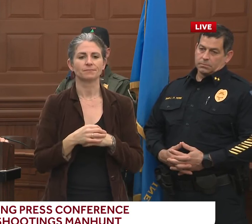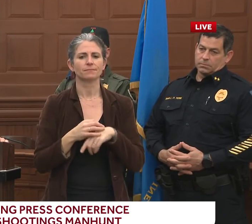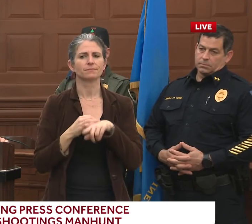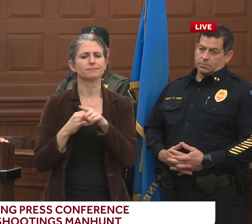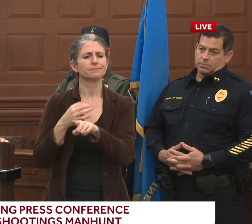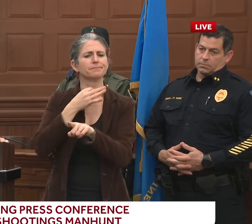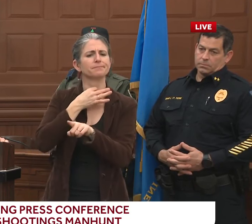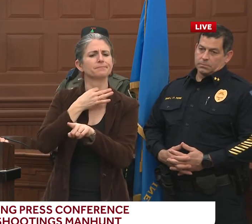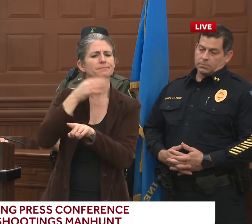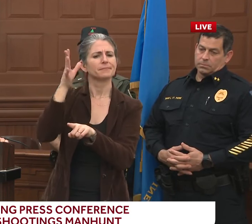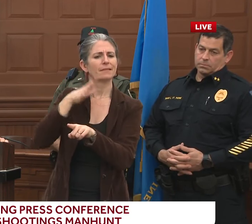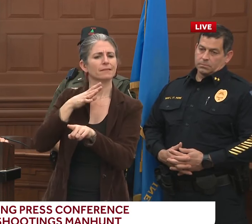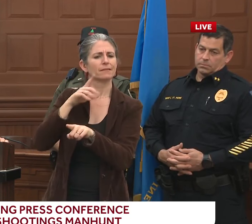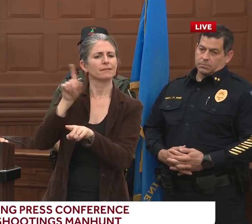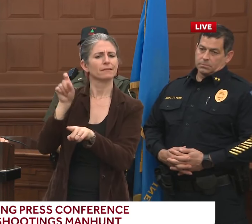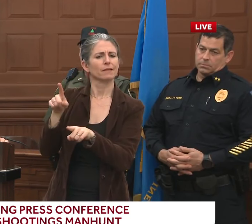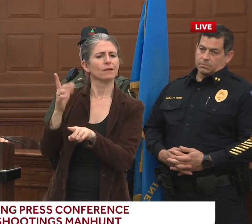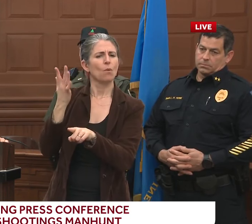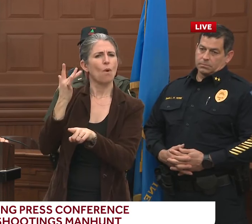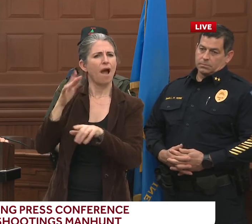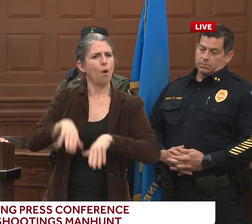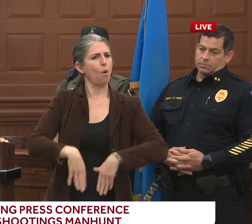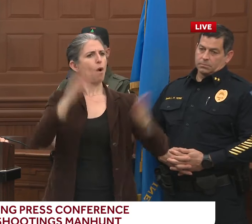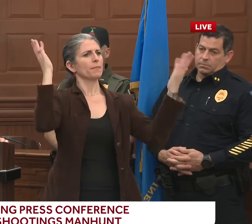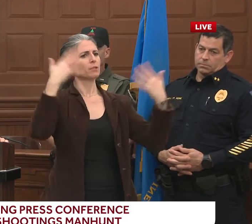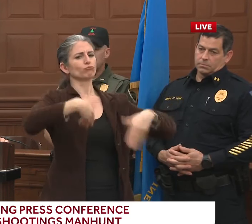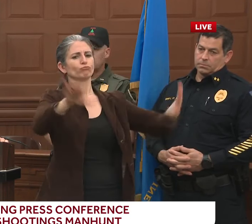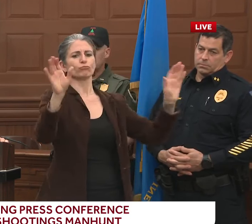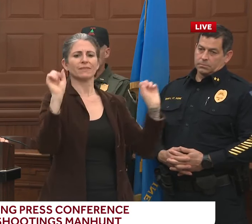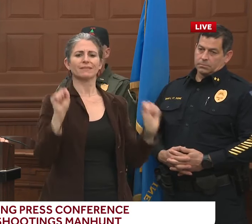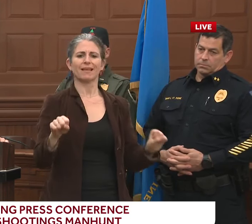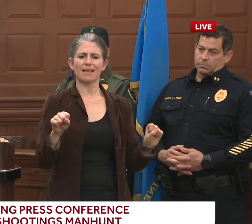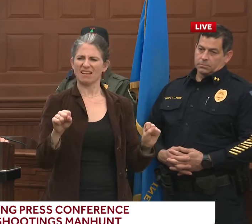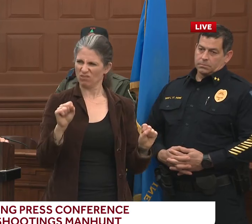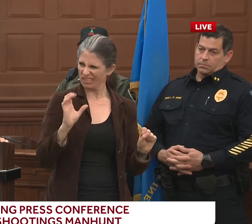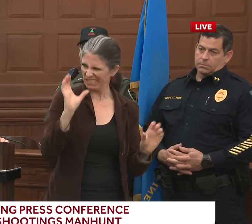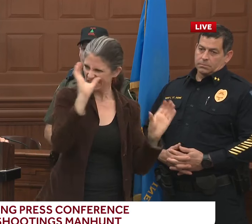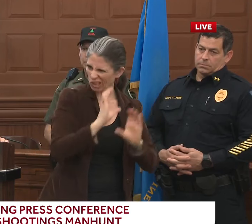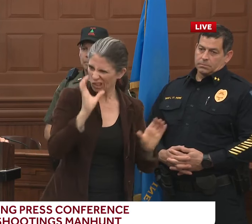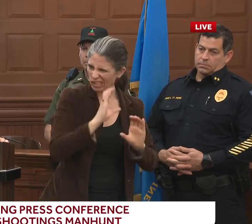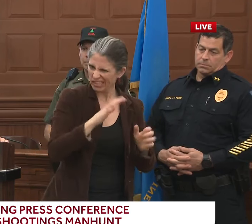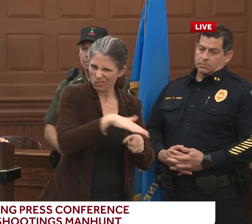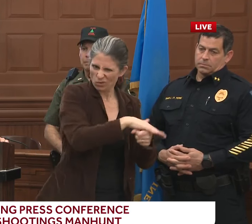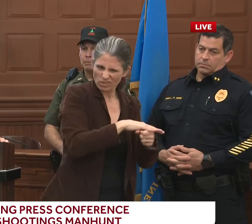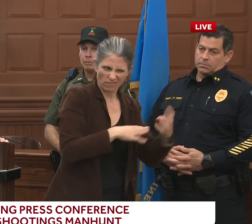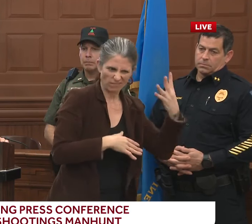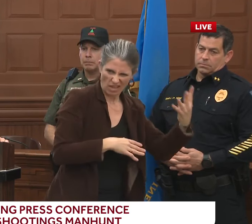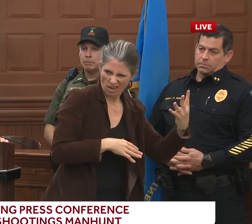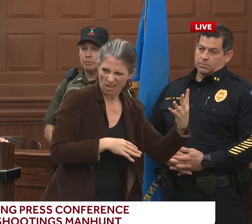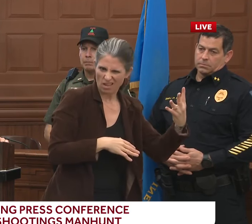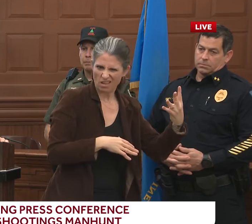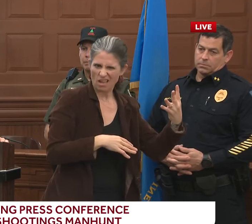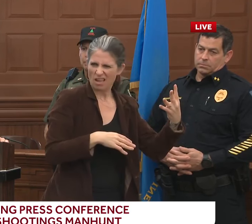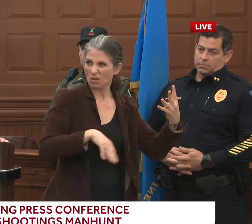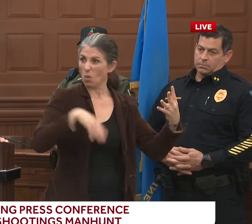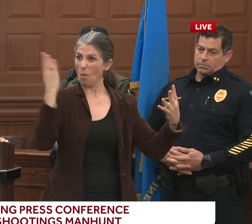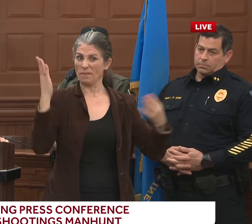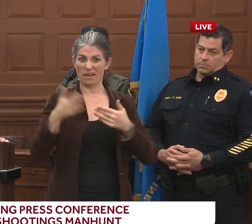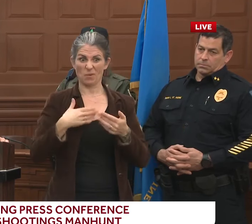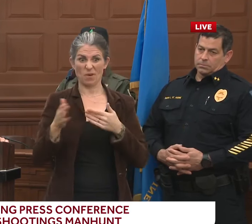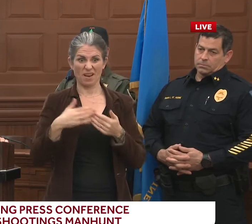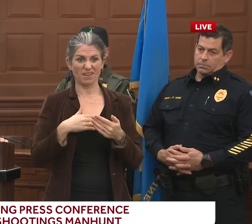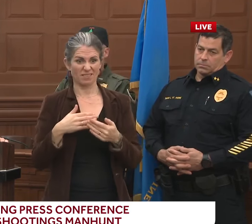-in-place orders in this four towns where you know that you're still actively searching? And secondly, do we know how many weapons Cardat has